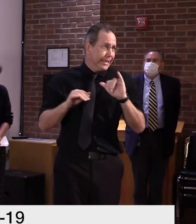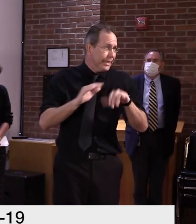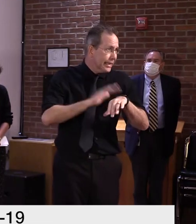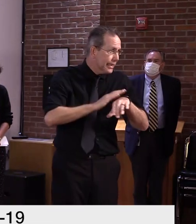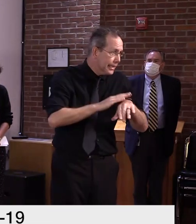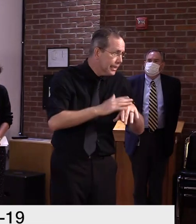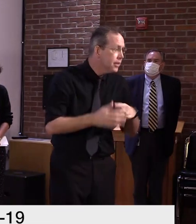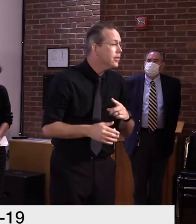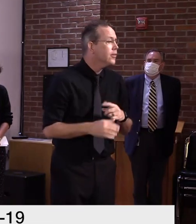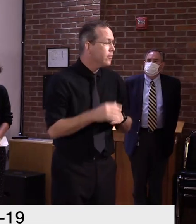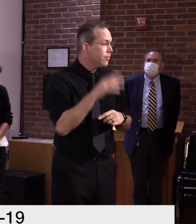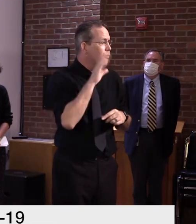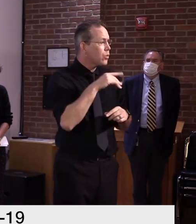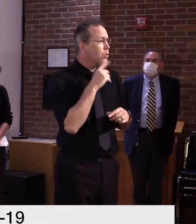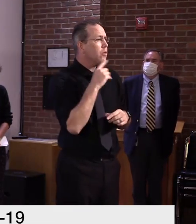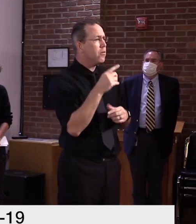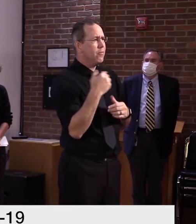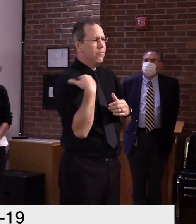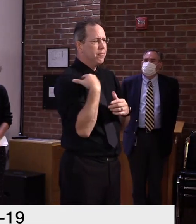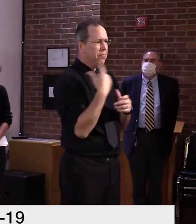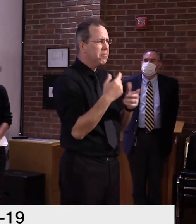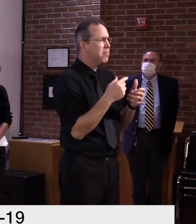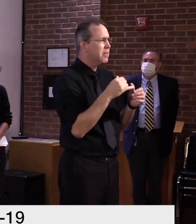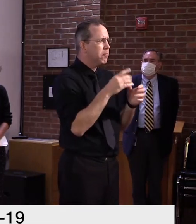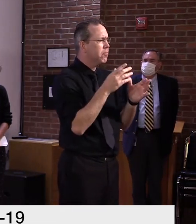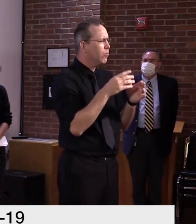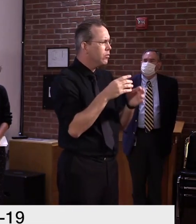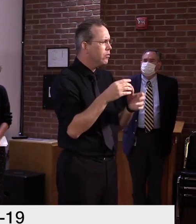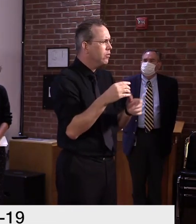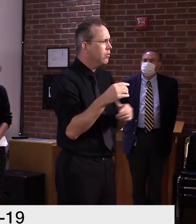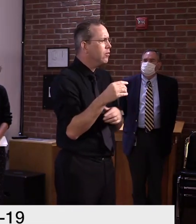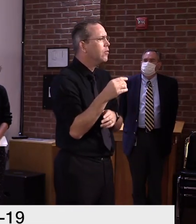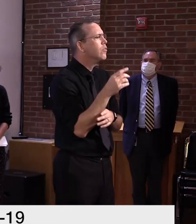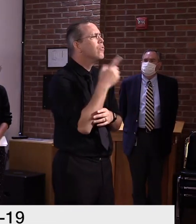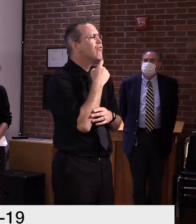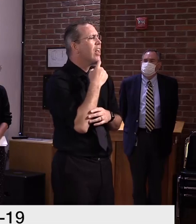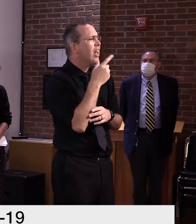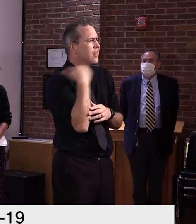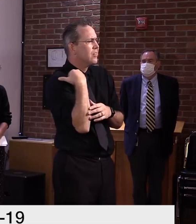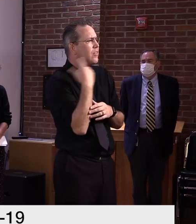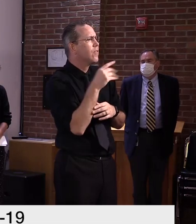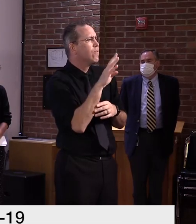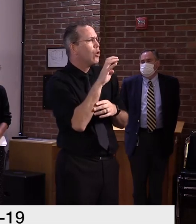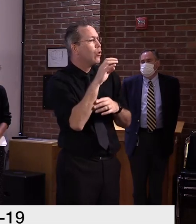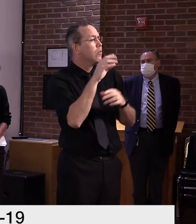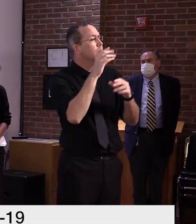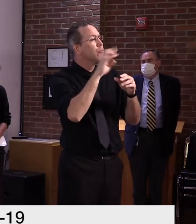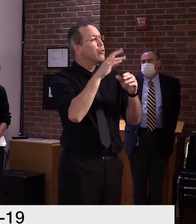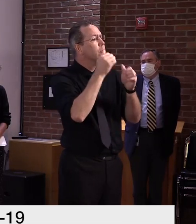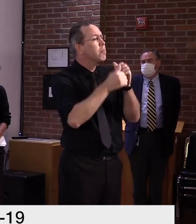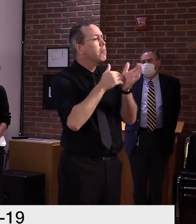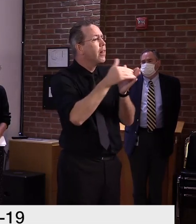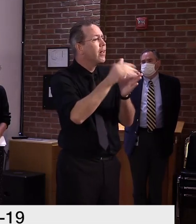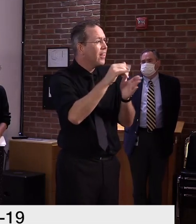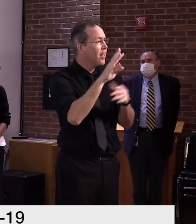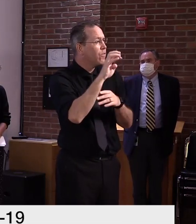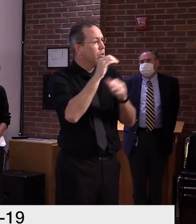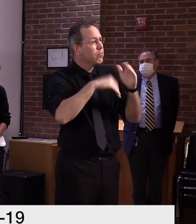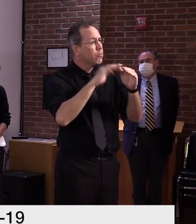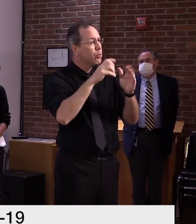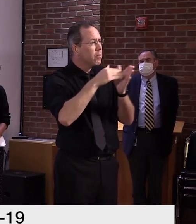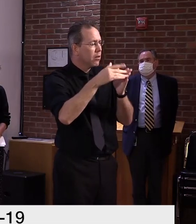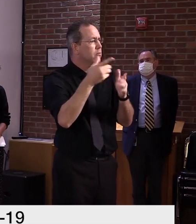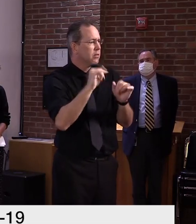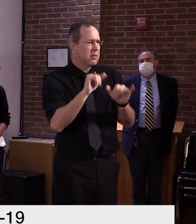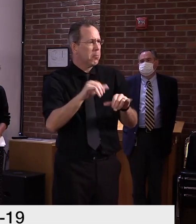country from the beginning of the pandemic. Similar to the heat map we presented a few weeks ago, the travel map shows that